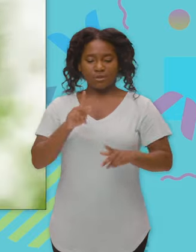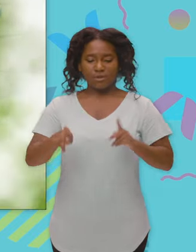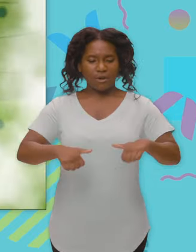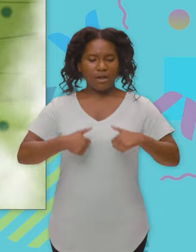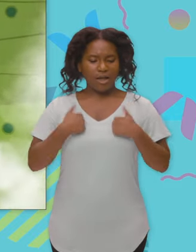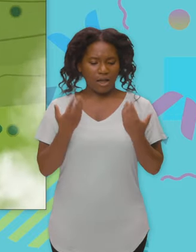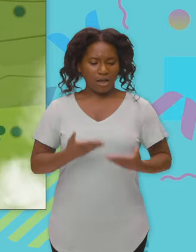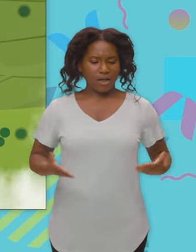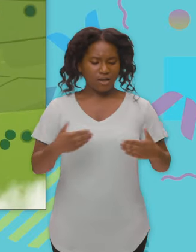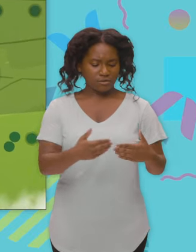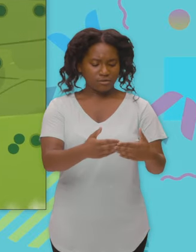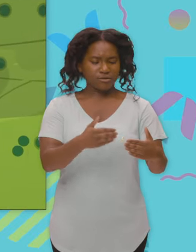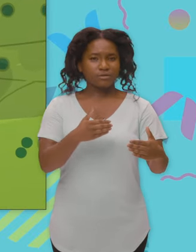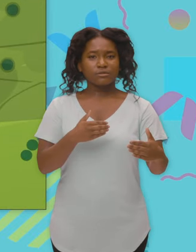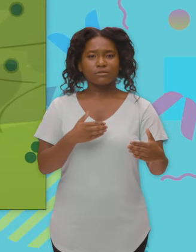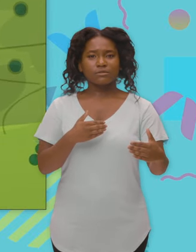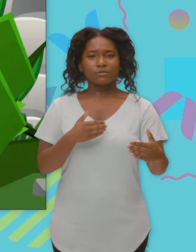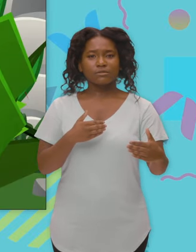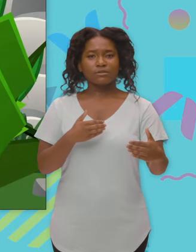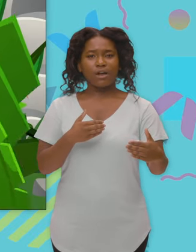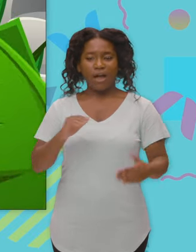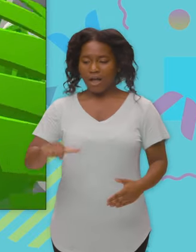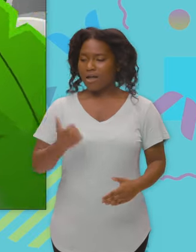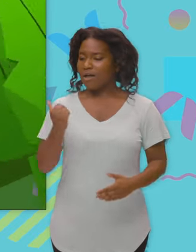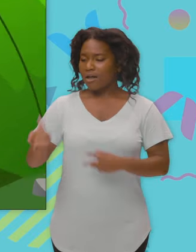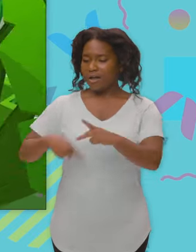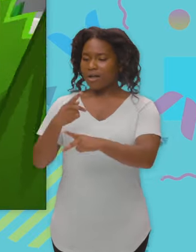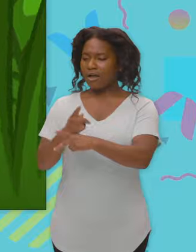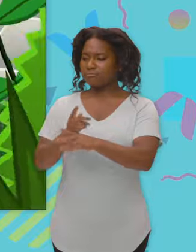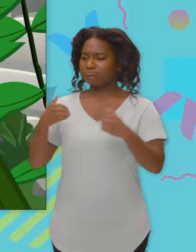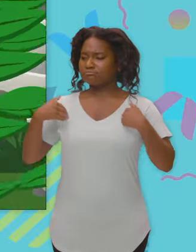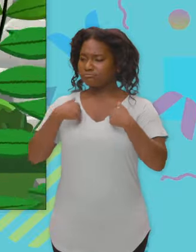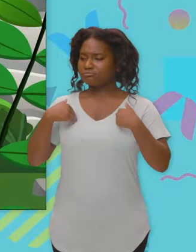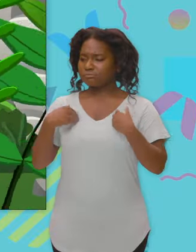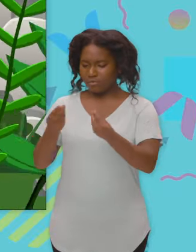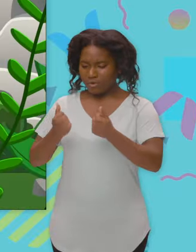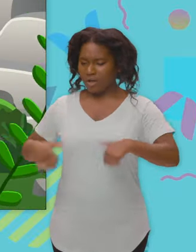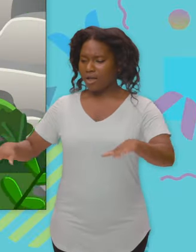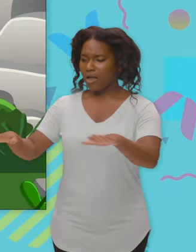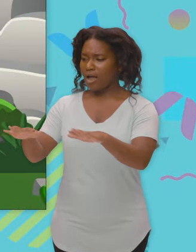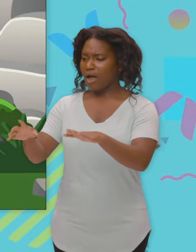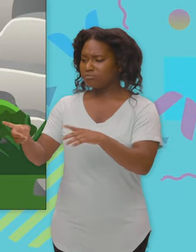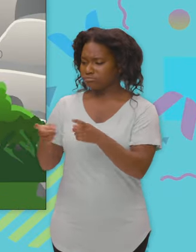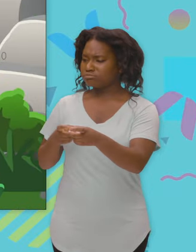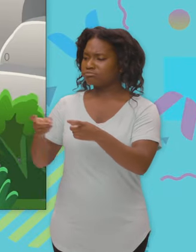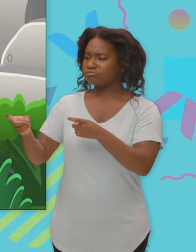ever existed, another kind of creature ruled the land, and